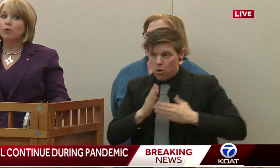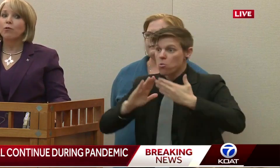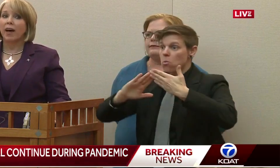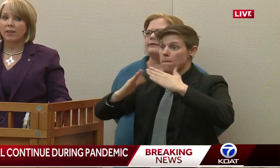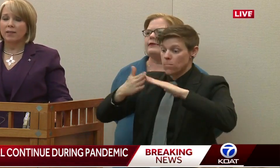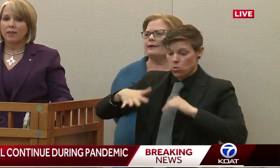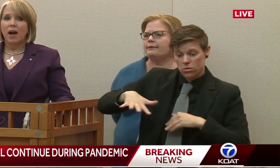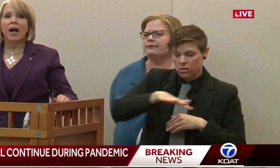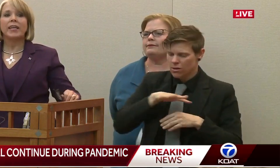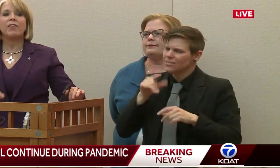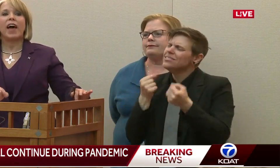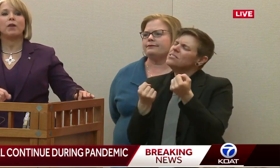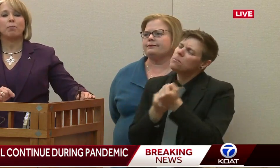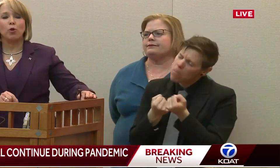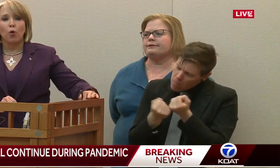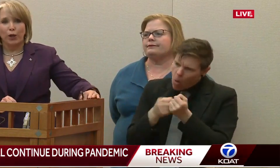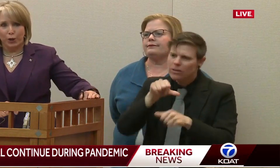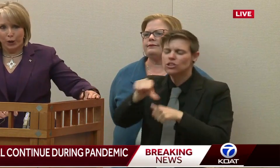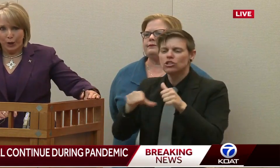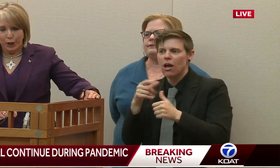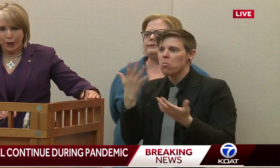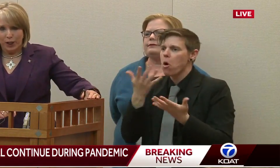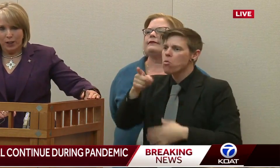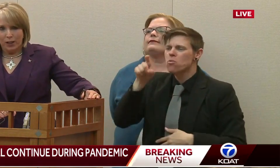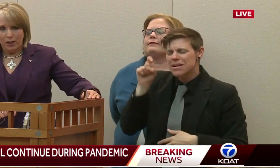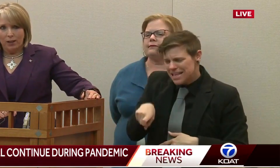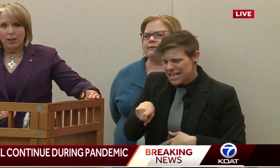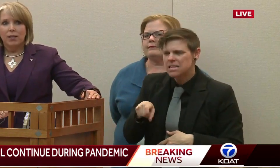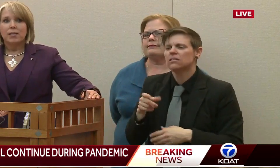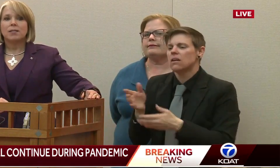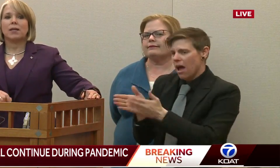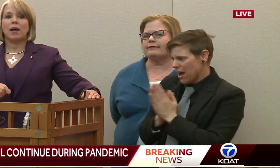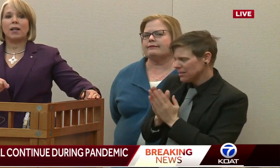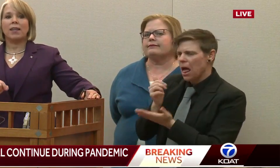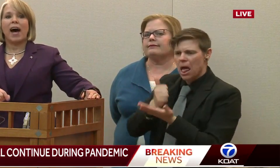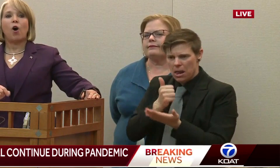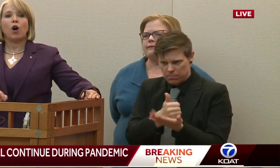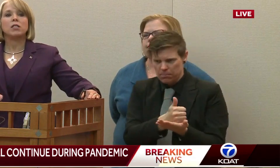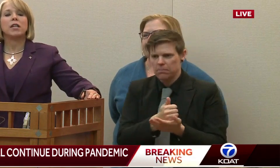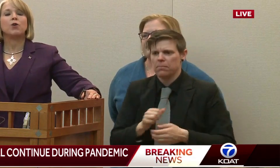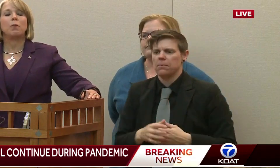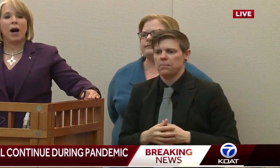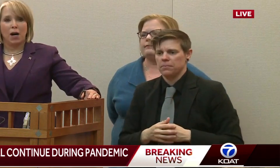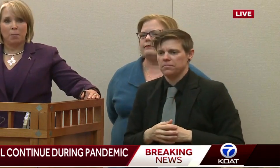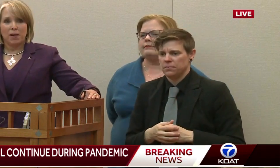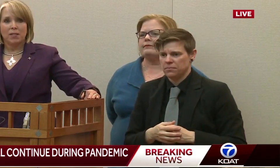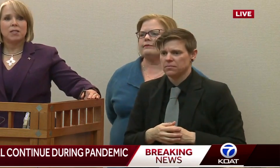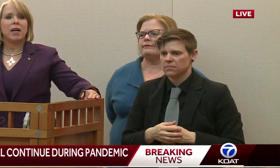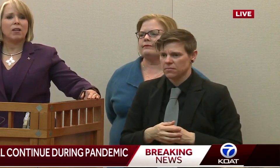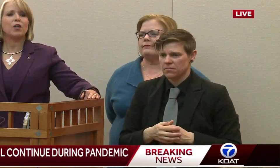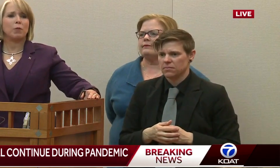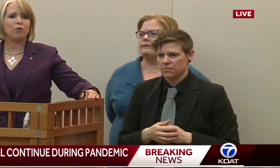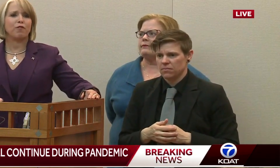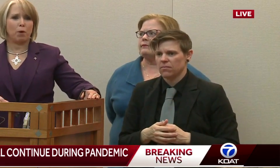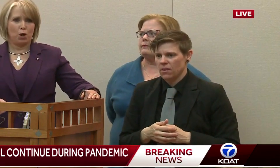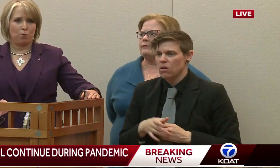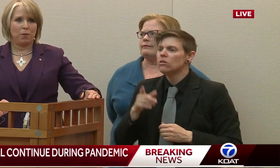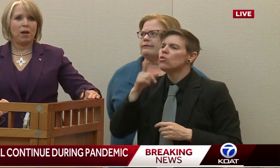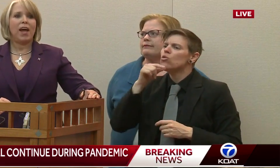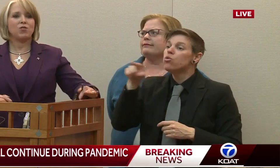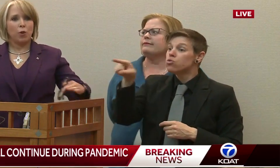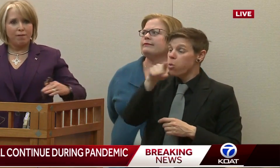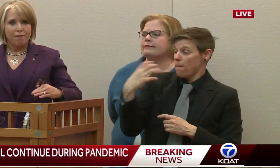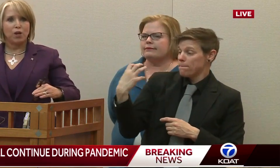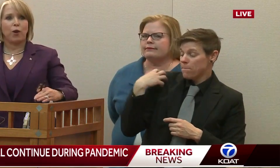need you to help do that. I need that employer to allow our single mom to telecommute from